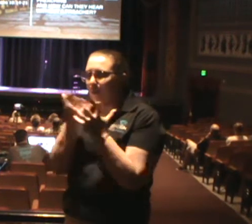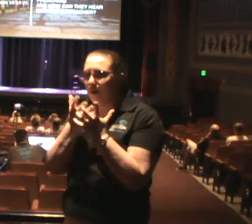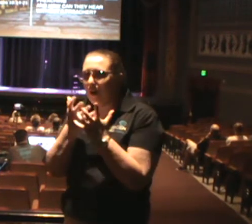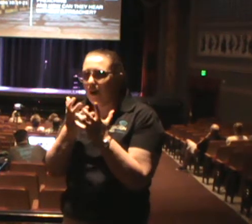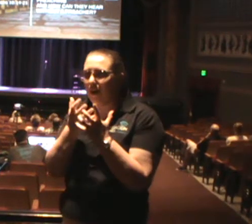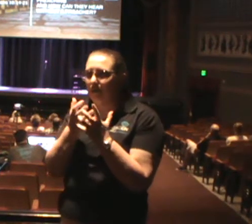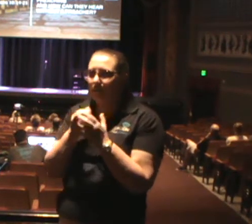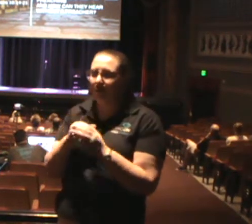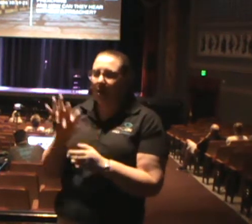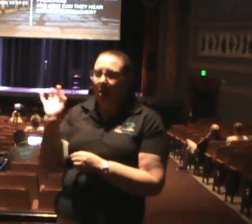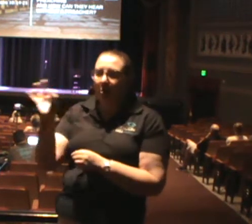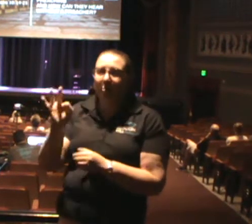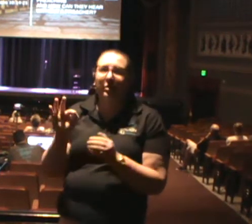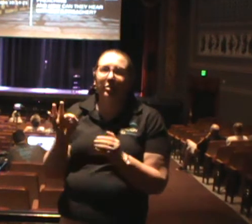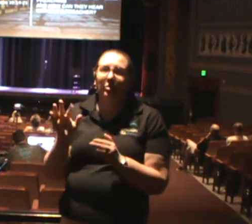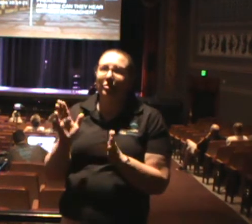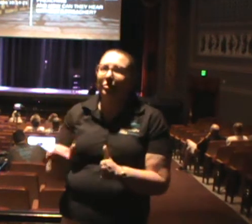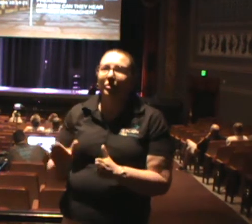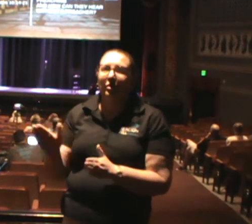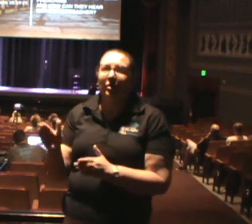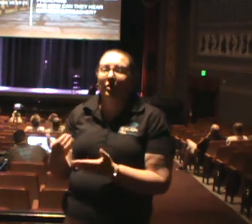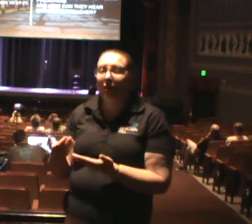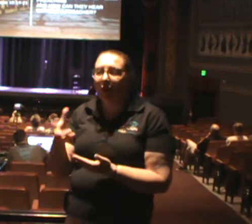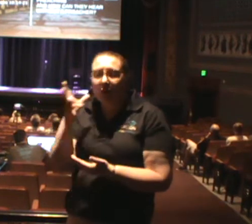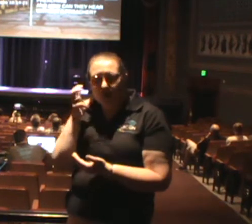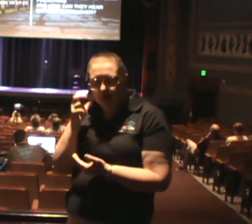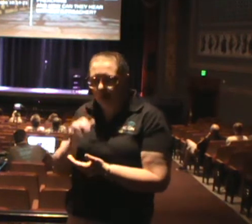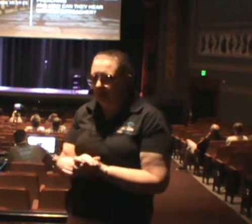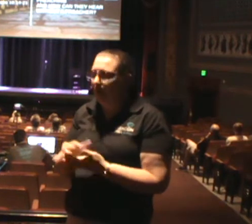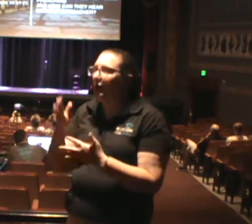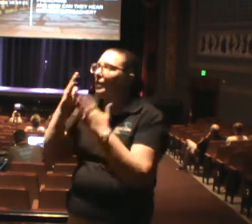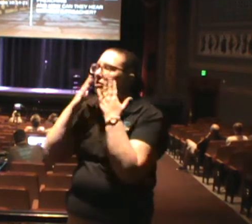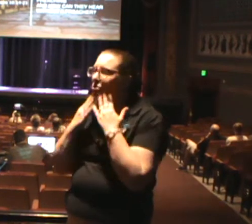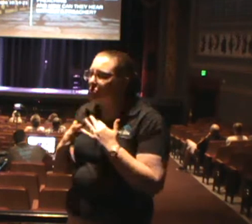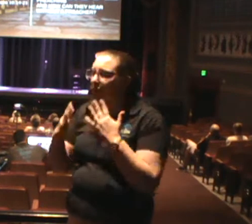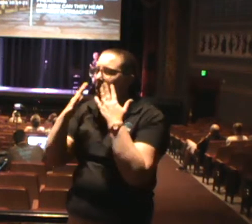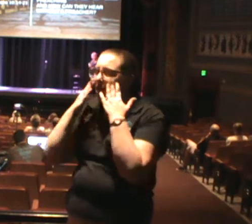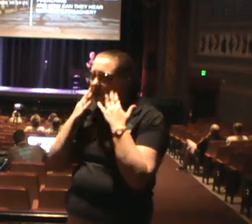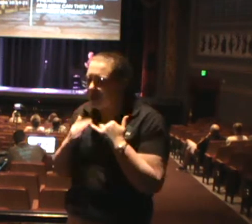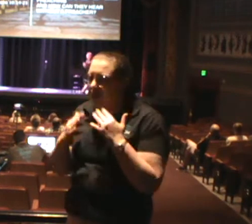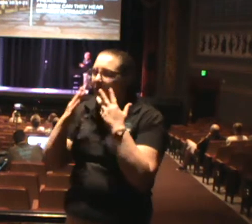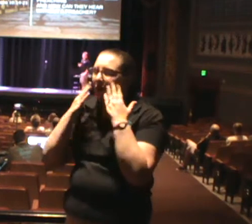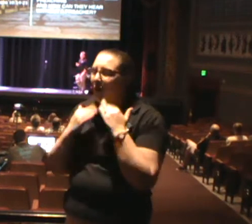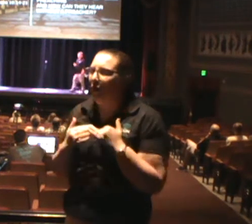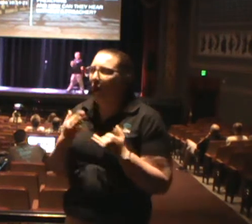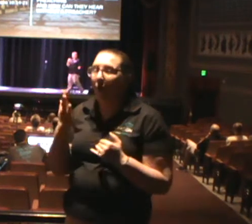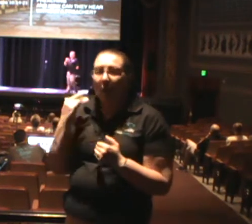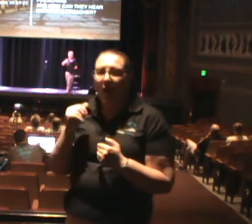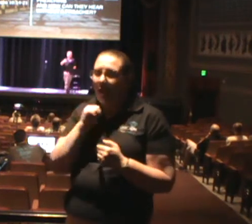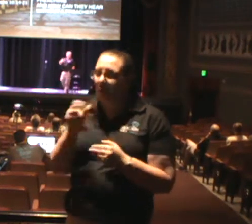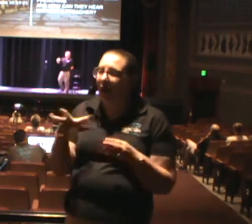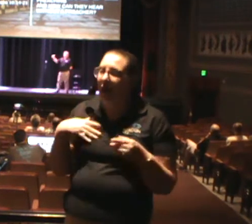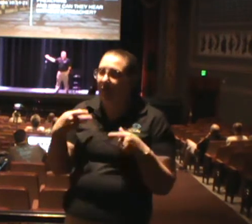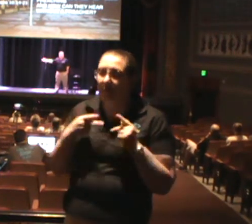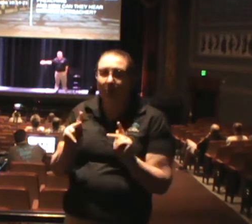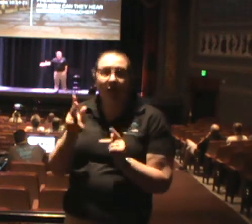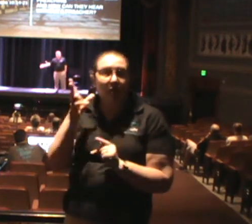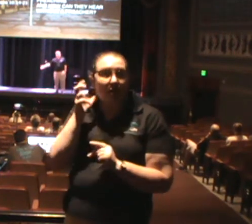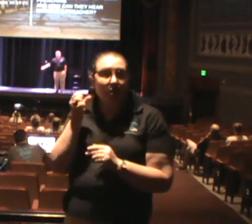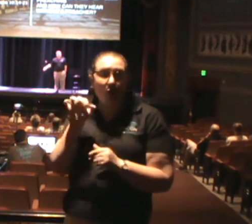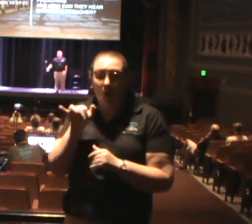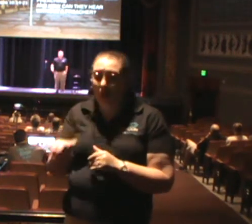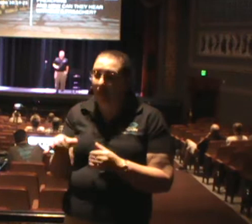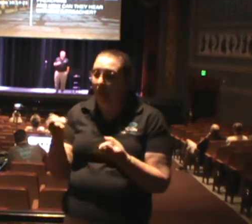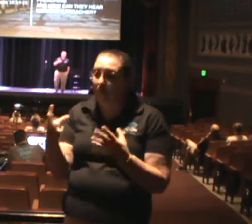expository of preachers that I've ever heard, and you know what happens? I literally cry because I don't get a chance to sit underneath preaching that much because I'm usually preaching.